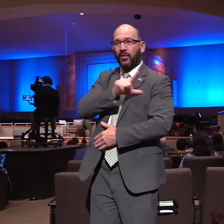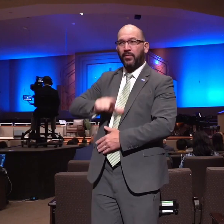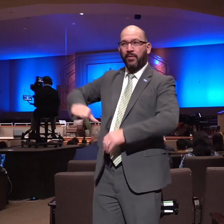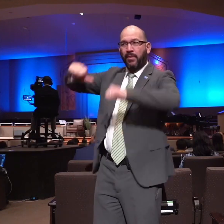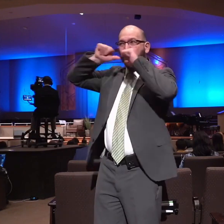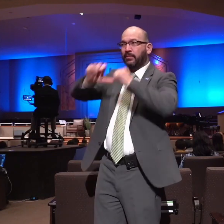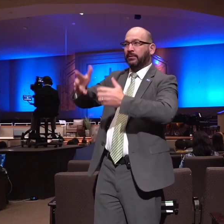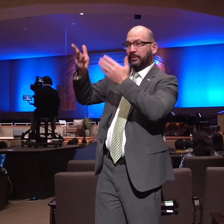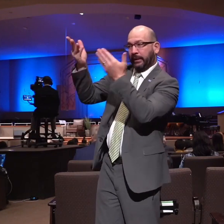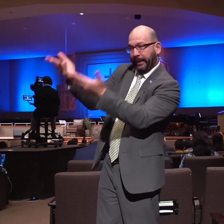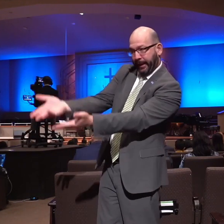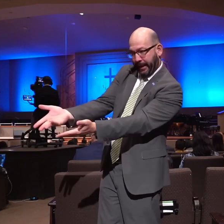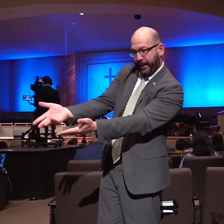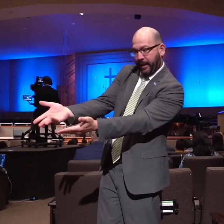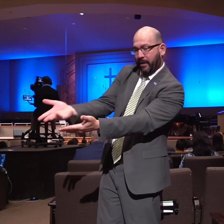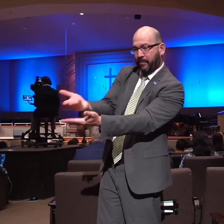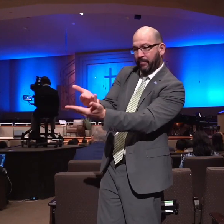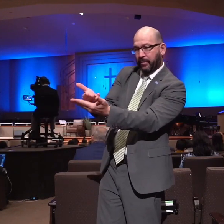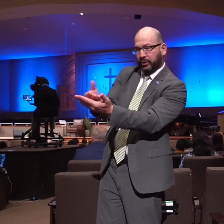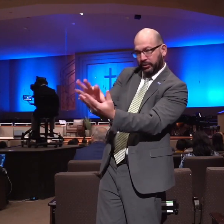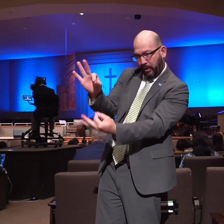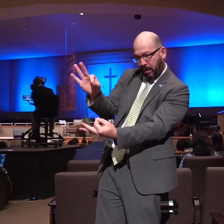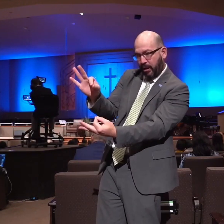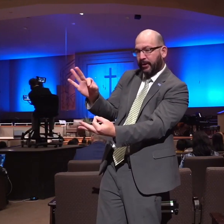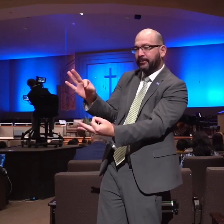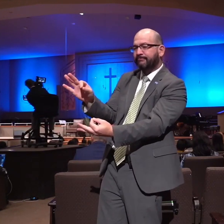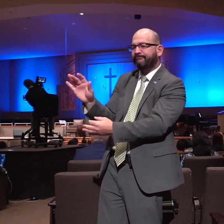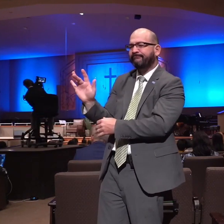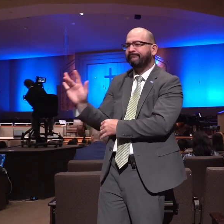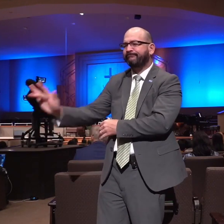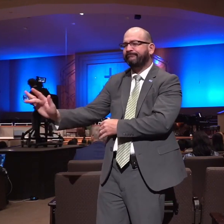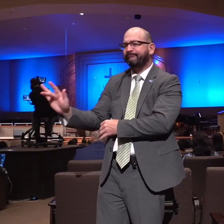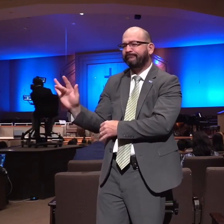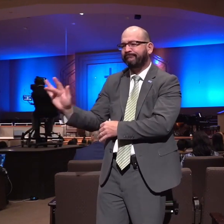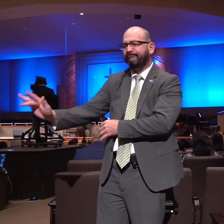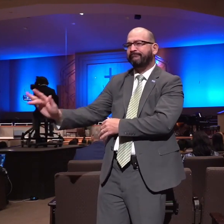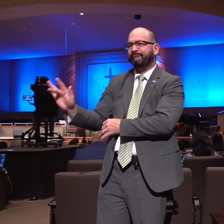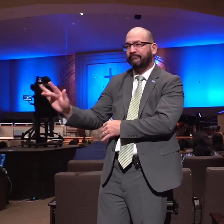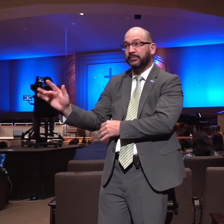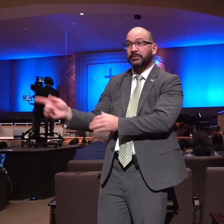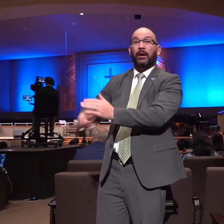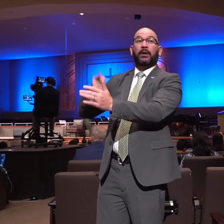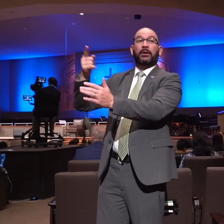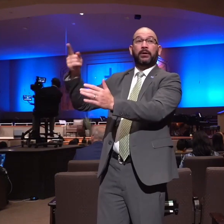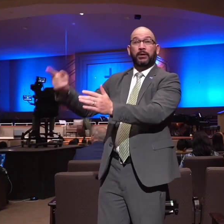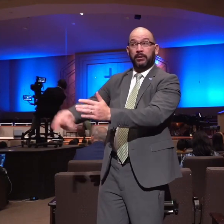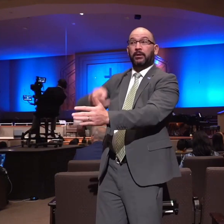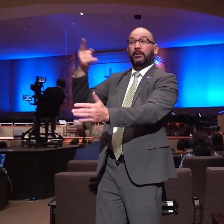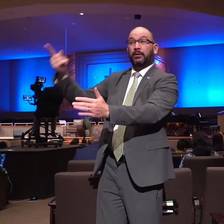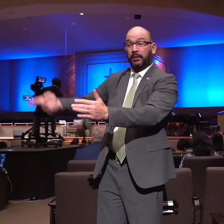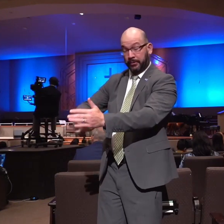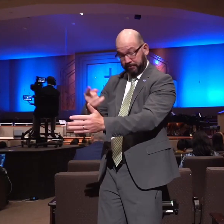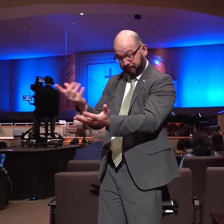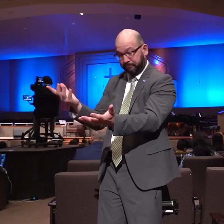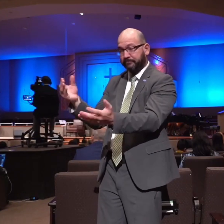and the spirit of the Lord began to move him at times in the camp of Dan between